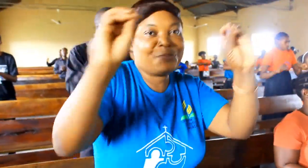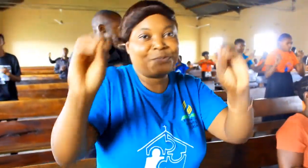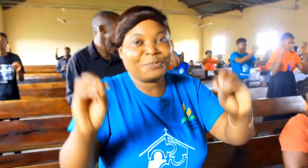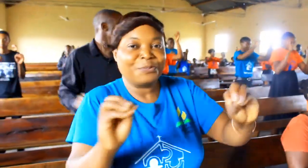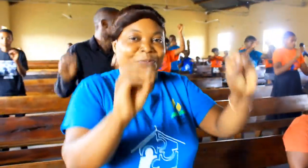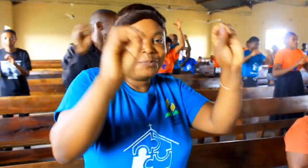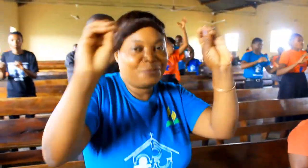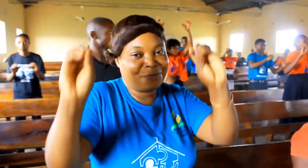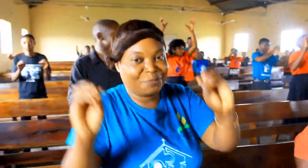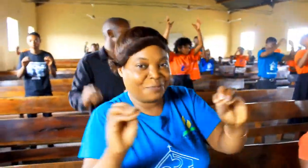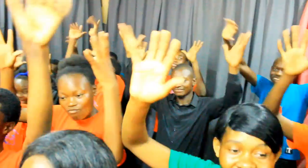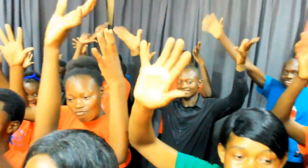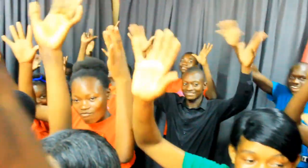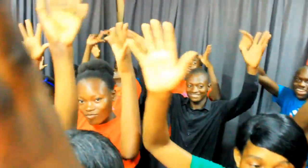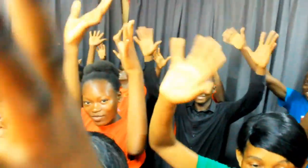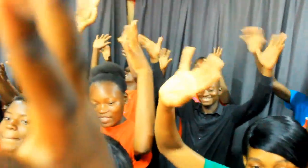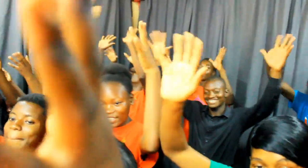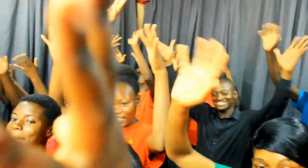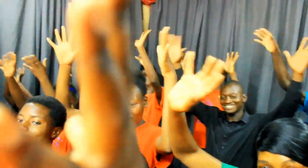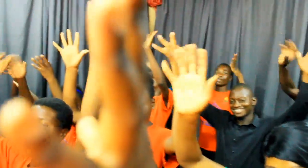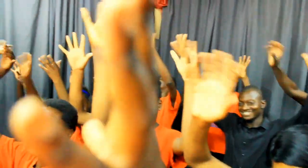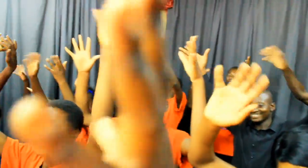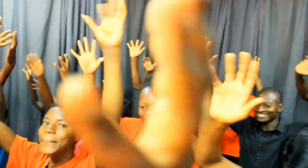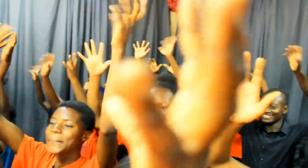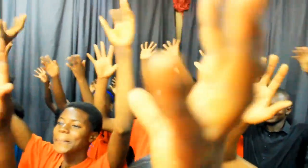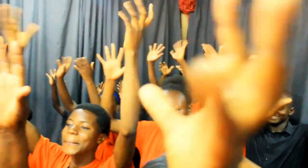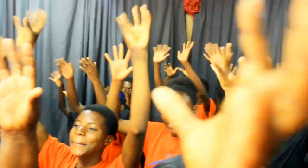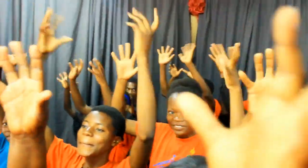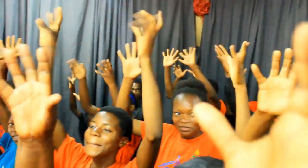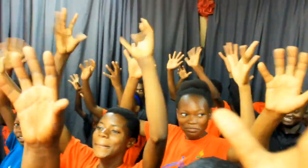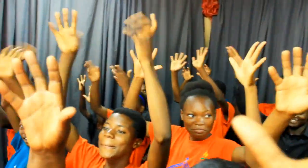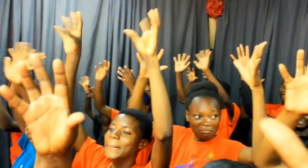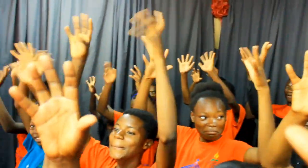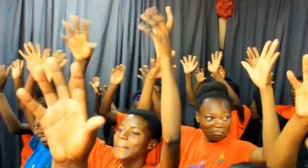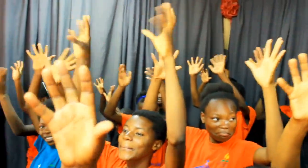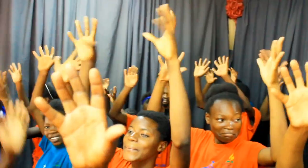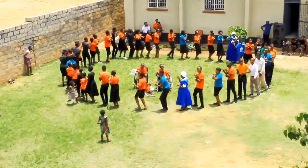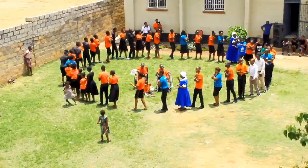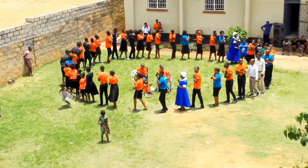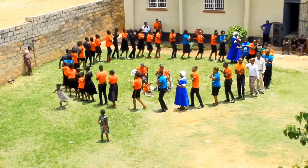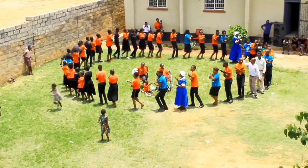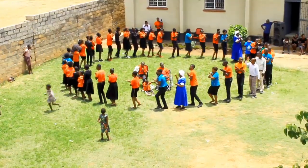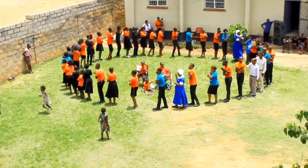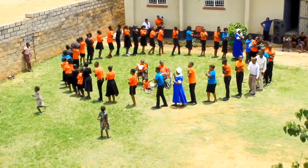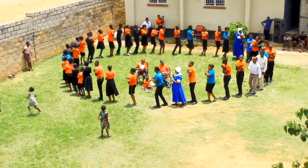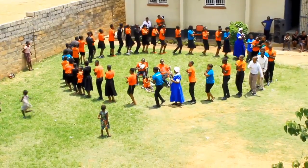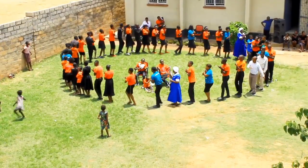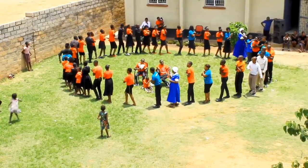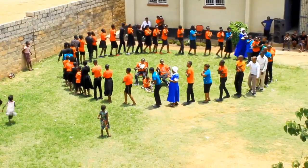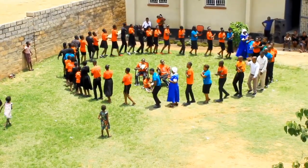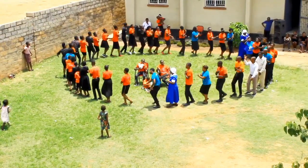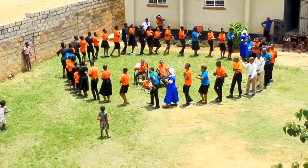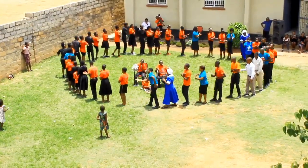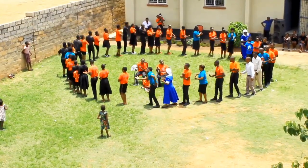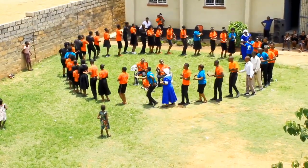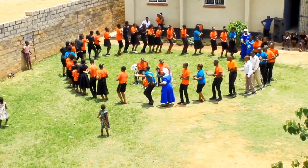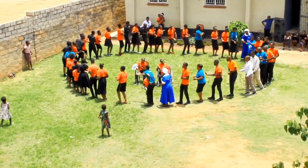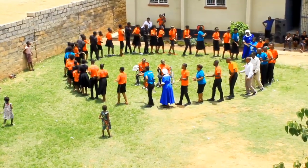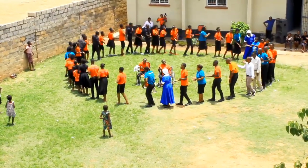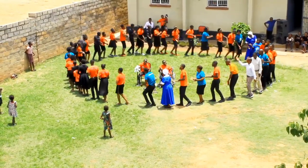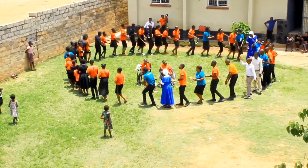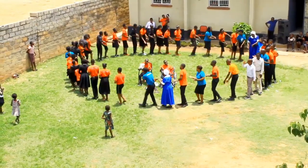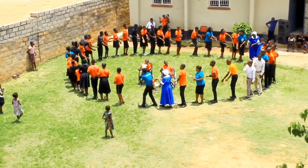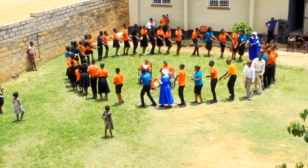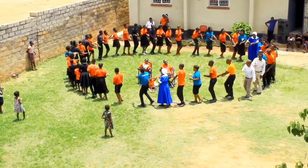began the process of identifying these people in the church and the surrounding communities, bringing them together, giving them the basic formal